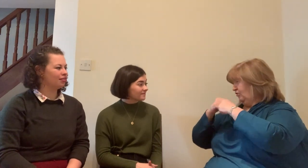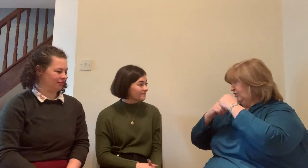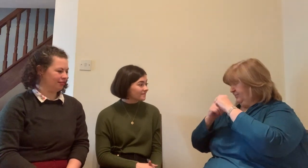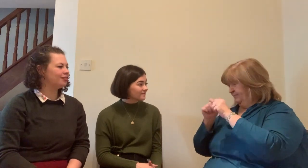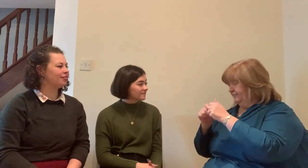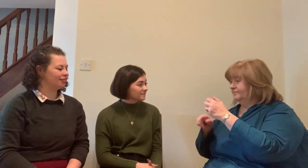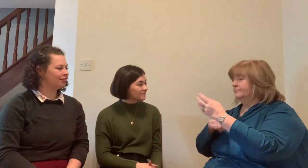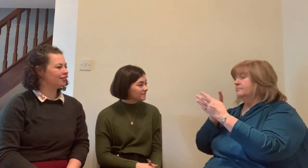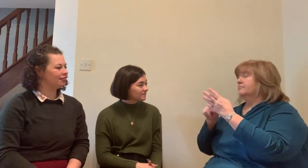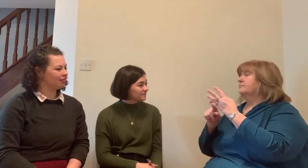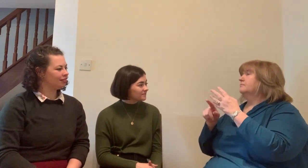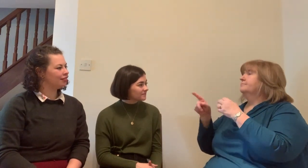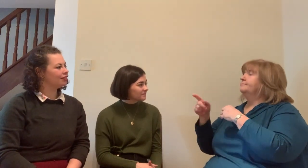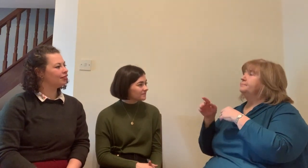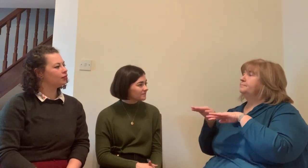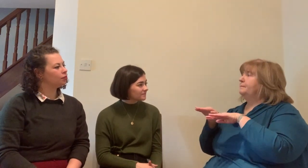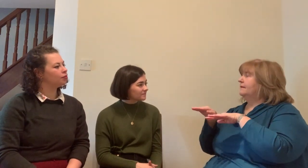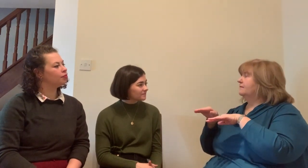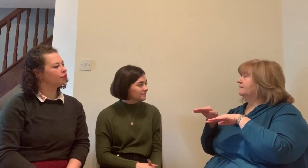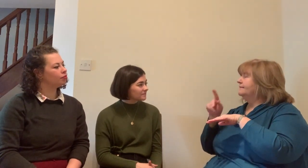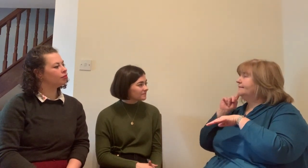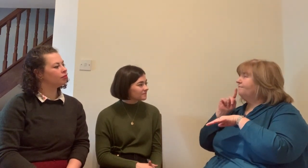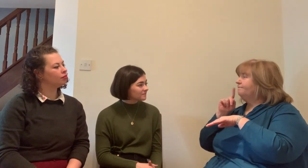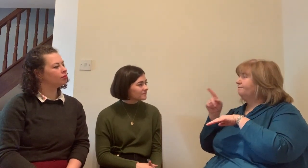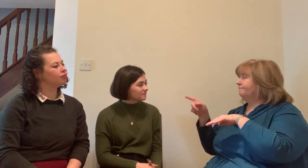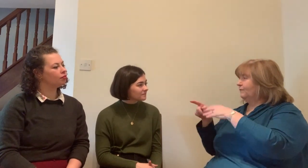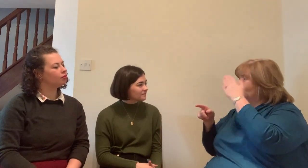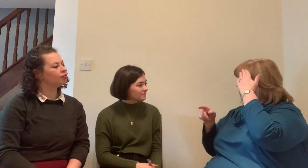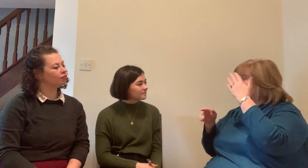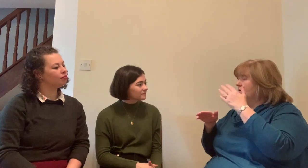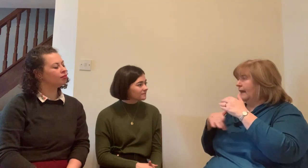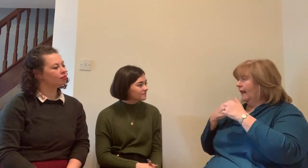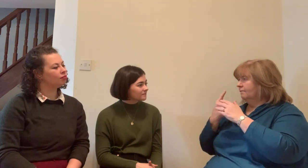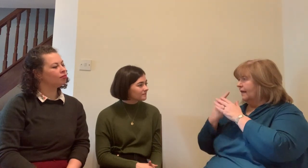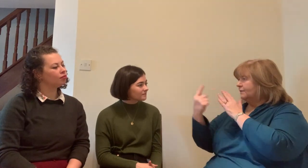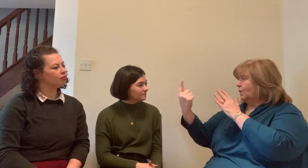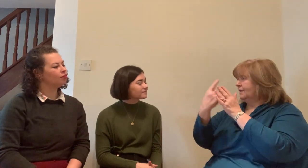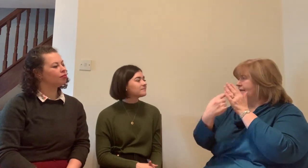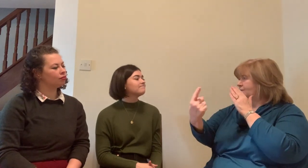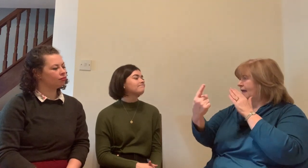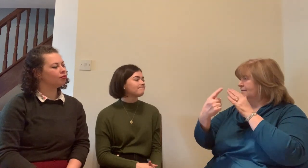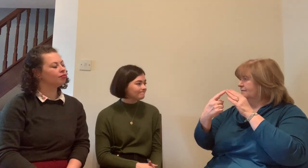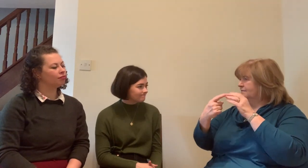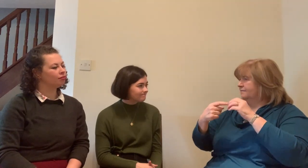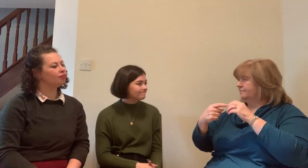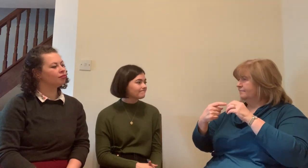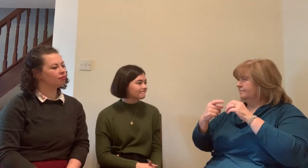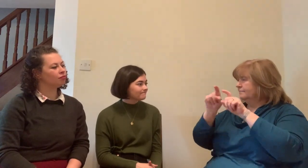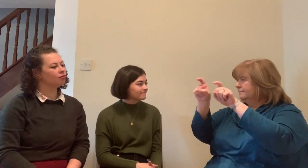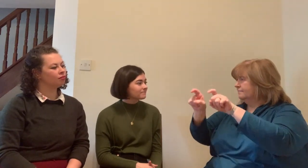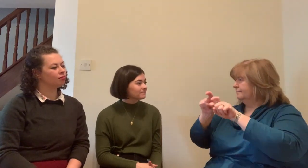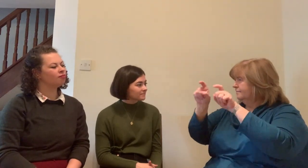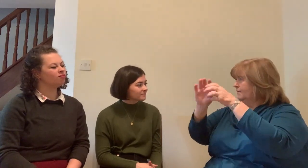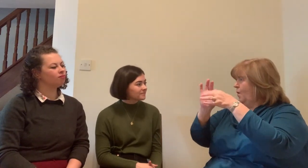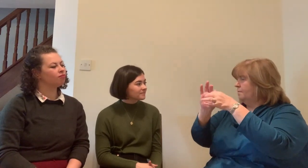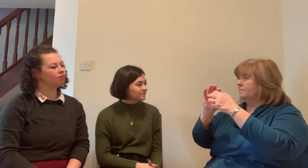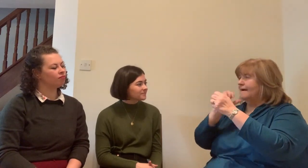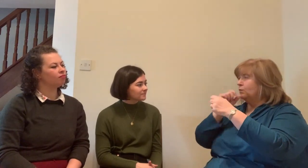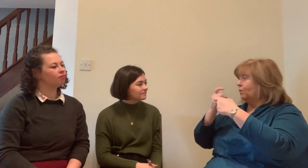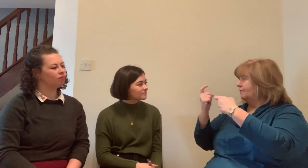being present. Yes. So interesting. Just a question that's actually just come to my mind when we're talking about hearing interpreters you know you often find that they have their